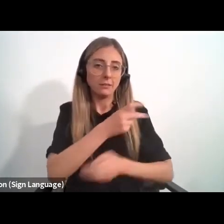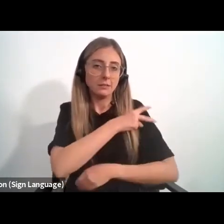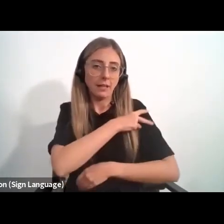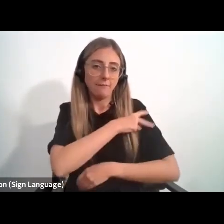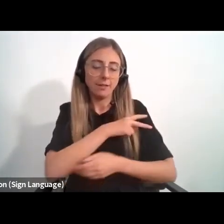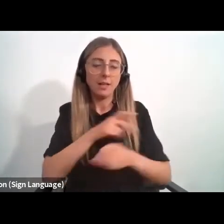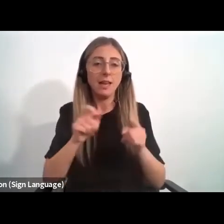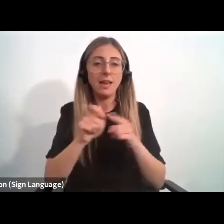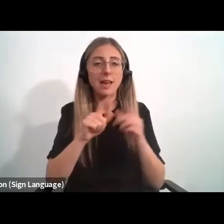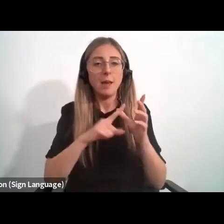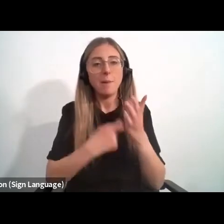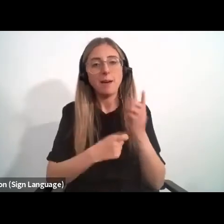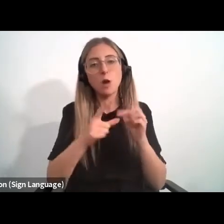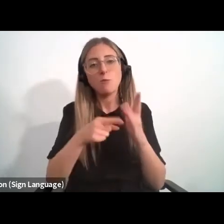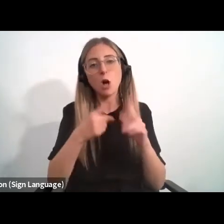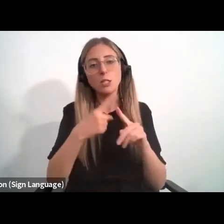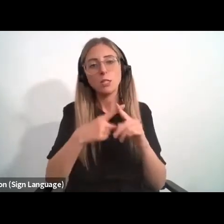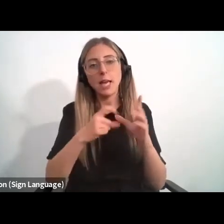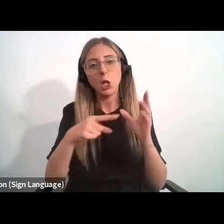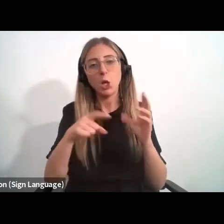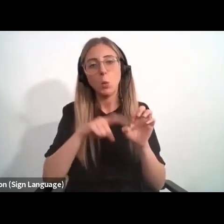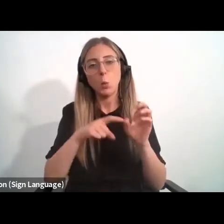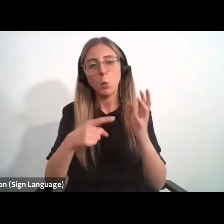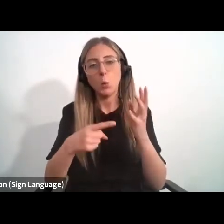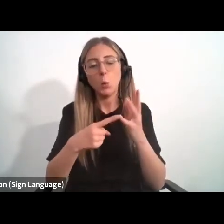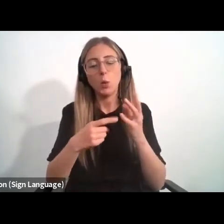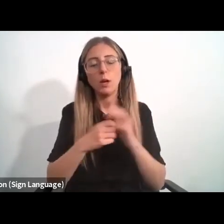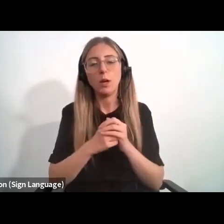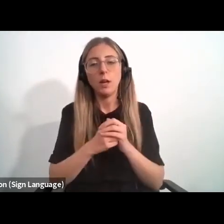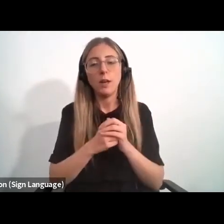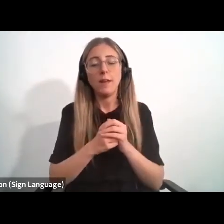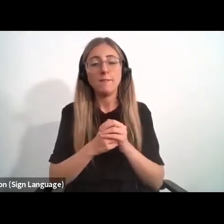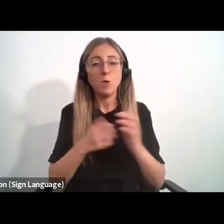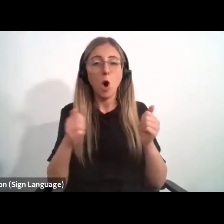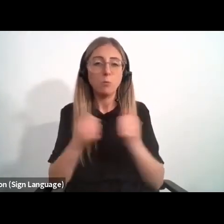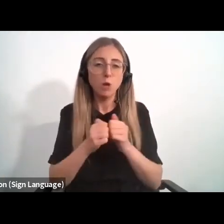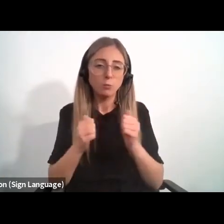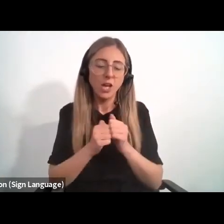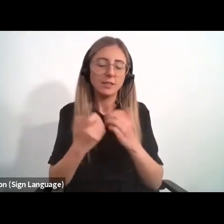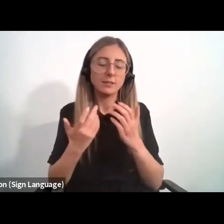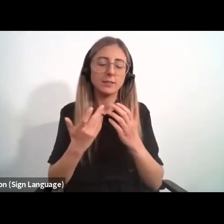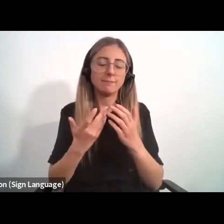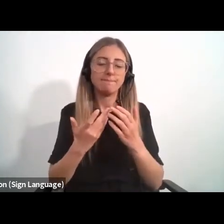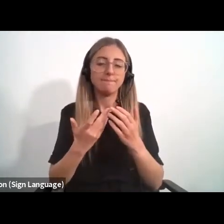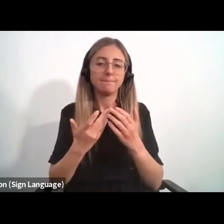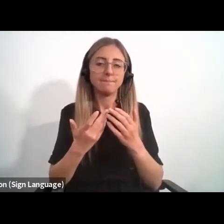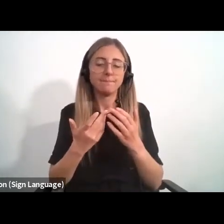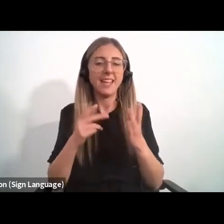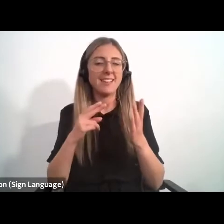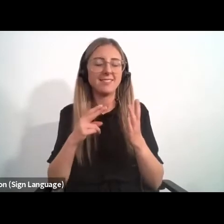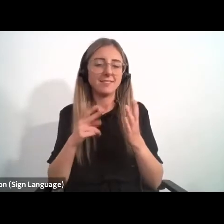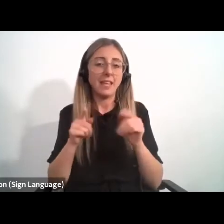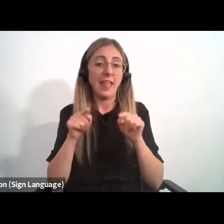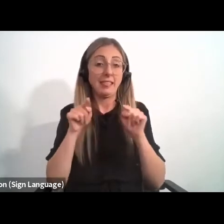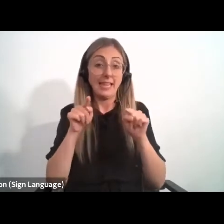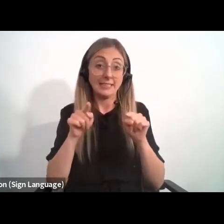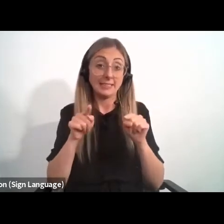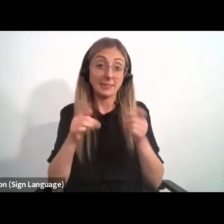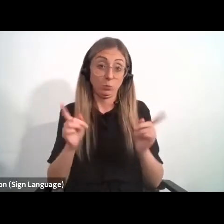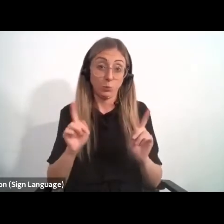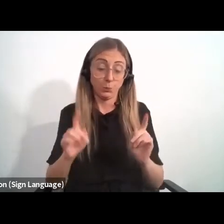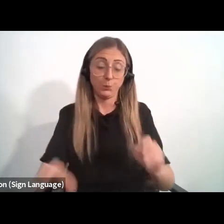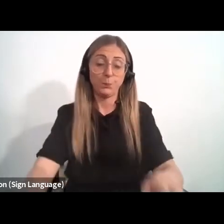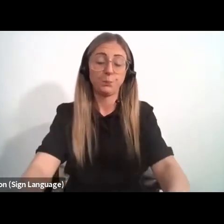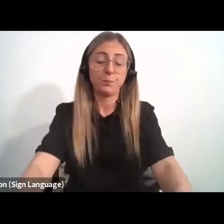paradoxically, a big factor in exemplary and appropriate technology successes, such as MCOPA, is that in many cases,